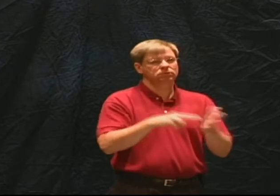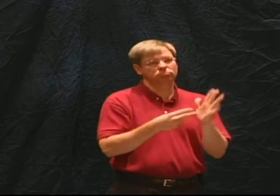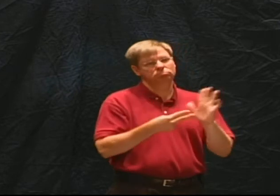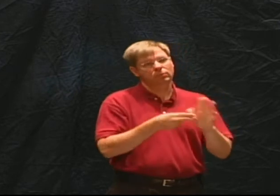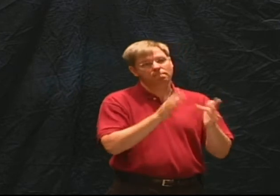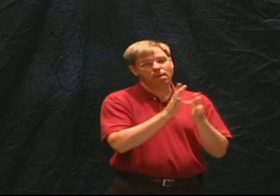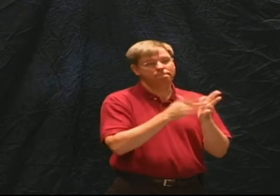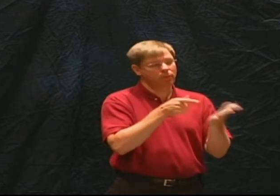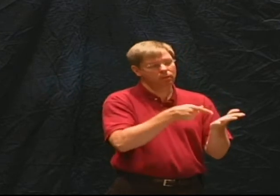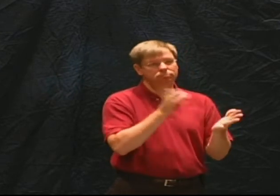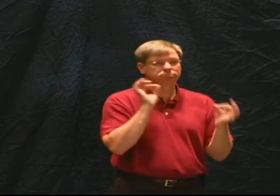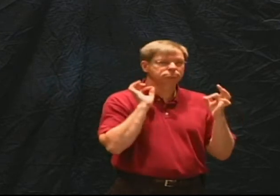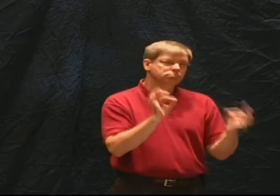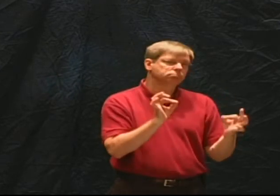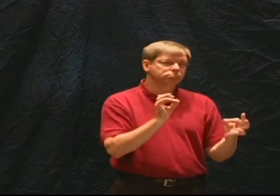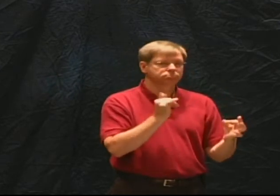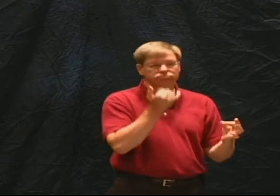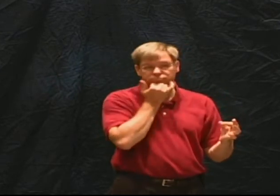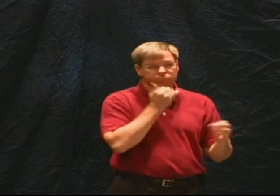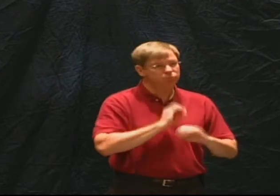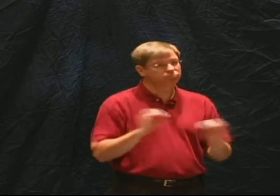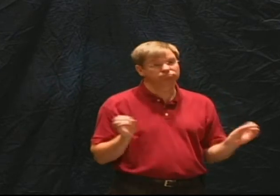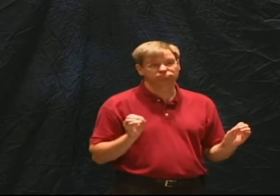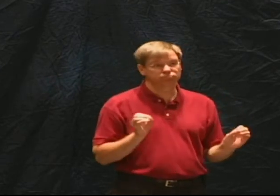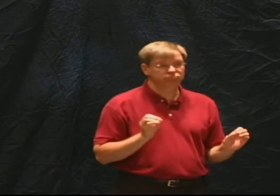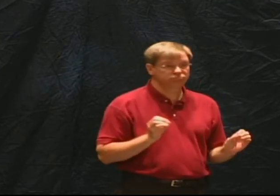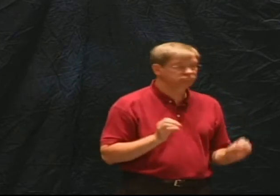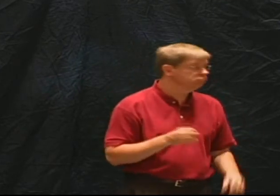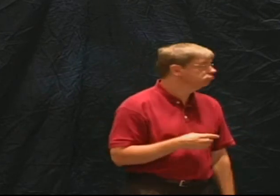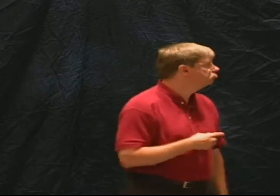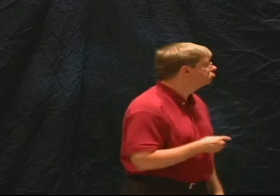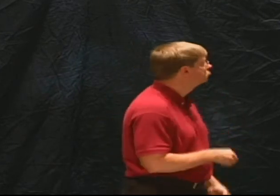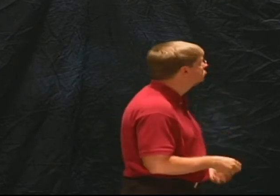also we have the testimony of Jesus as evidence of inerrancy